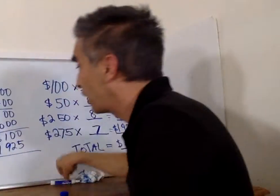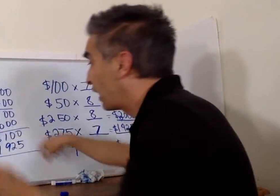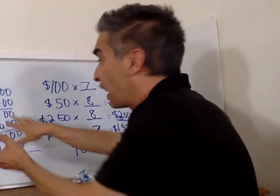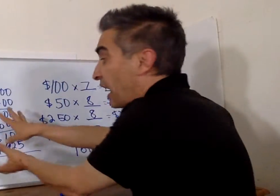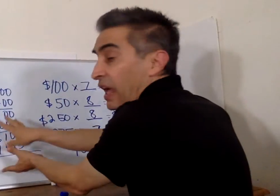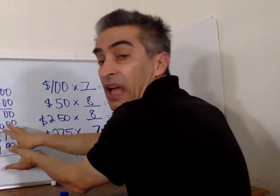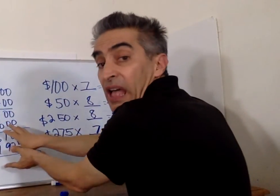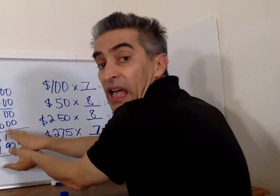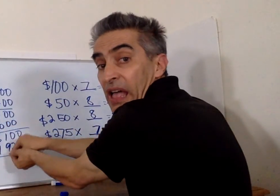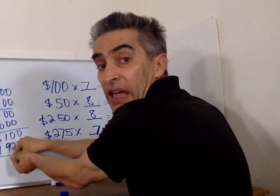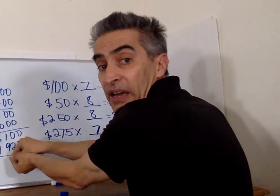add that up